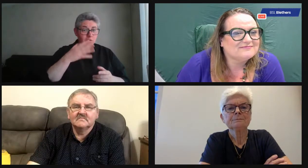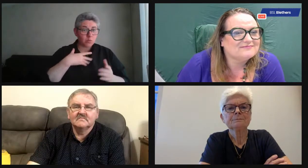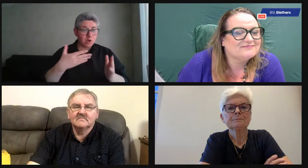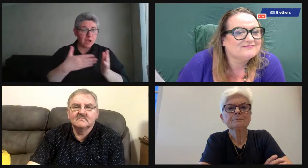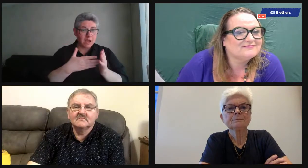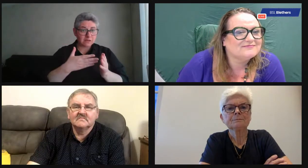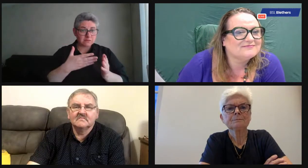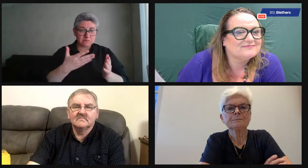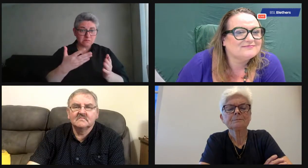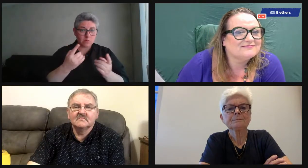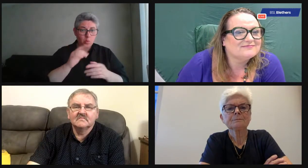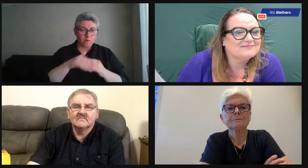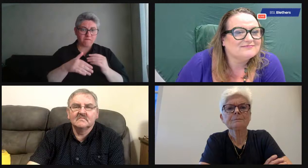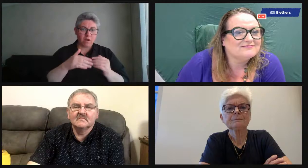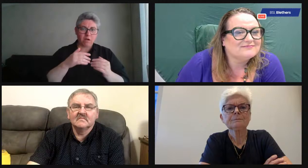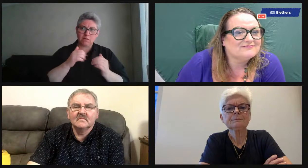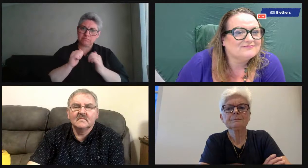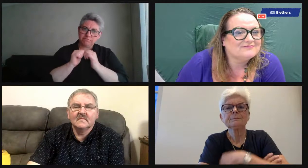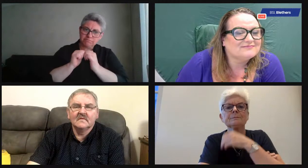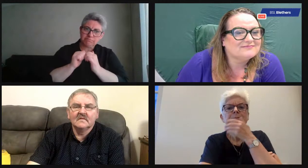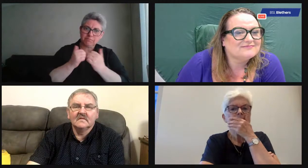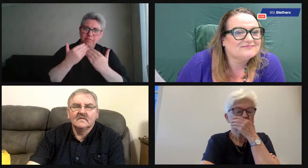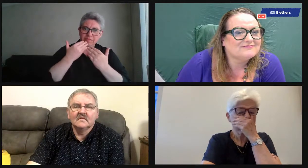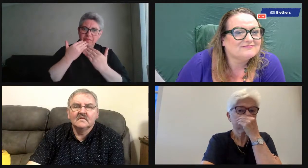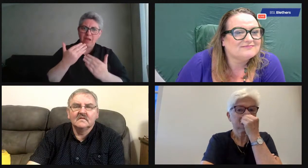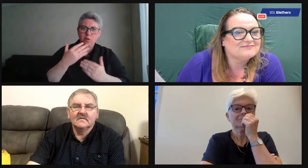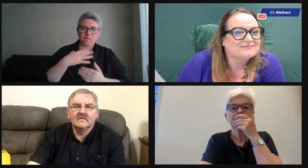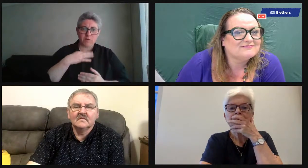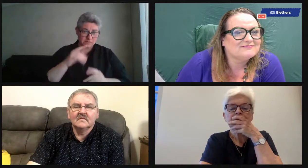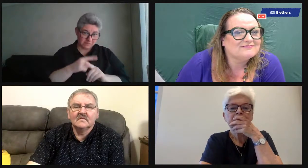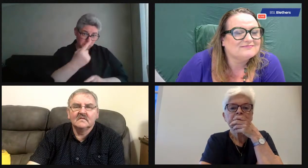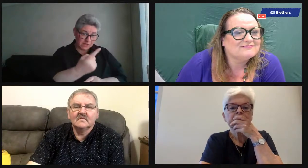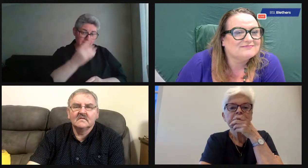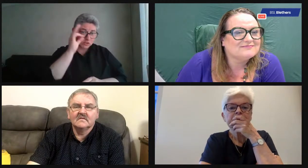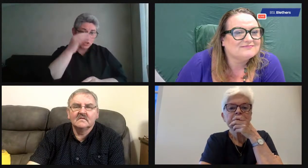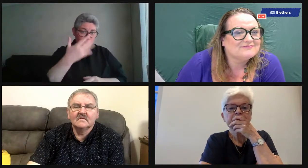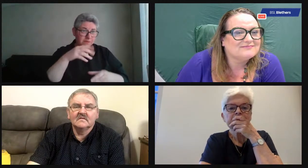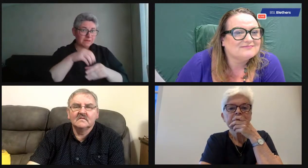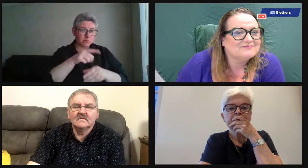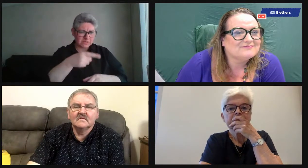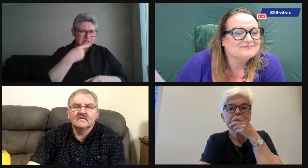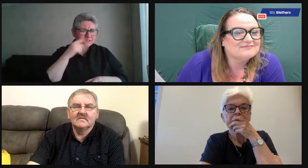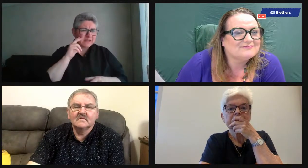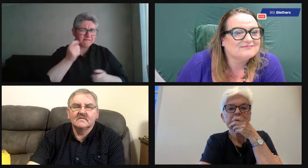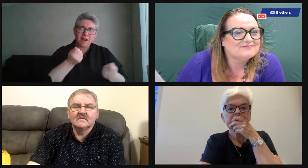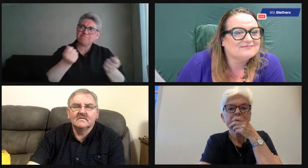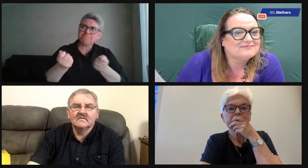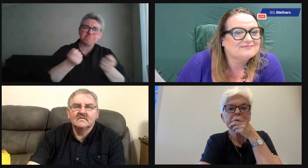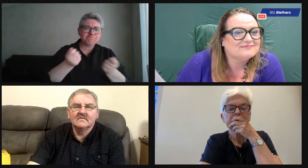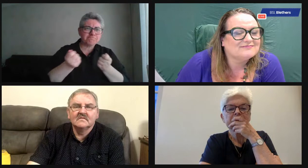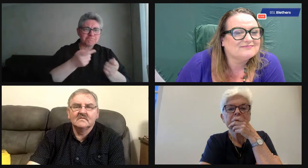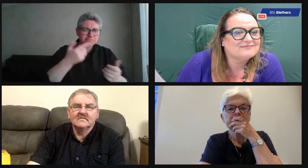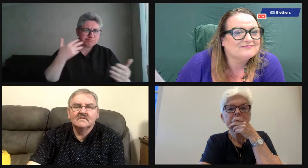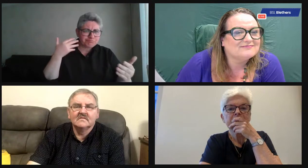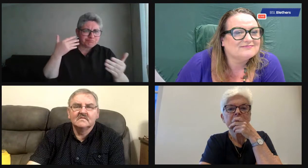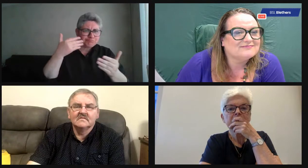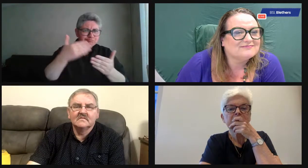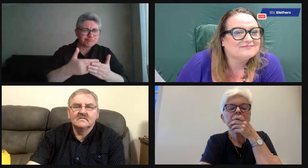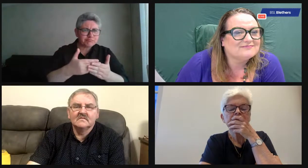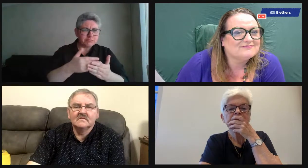Moira and Gerry, anything that you'd like to add to that? How do we appreciate and thank our volunteers? You know, Gerry, said you've been involved